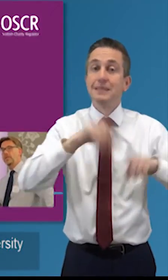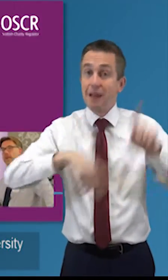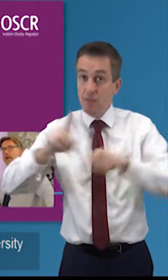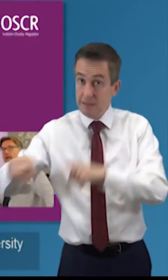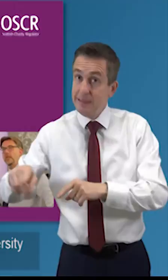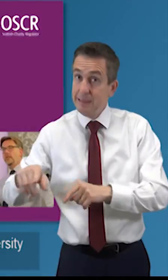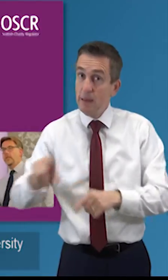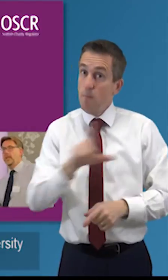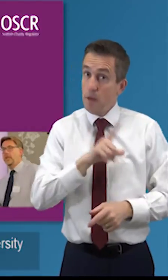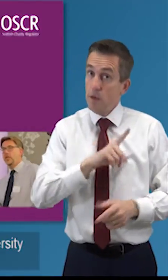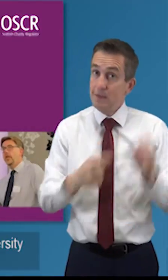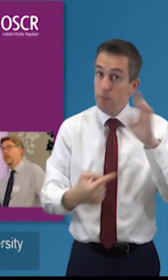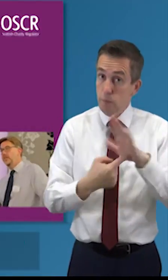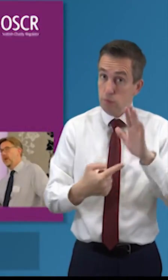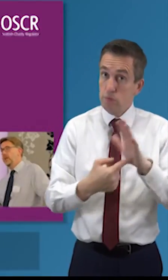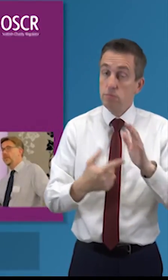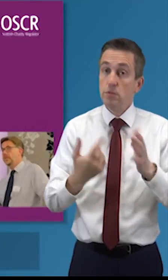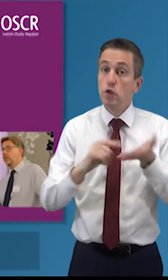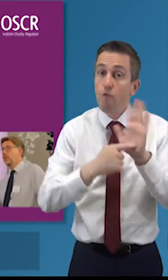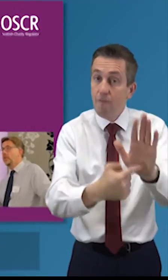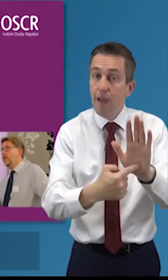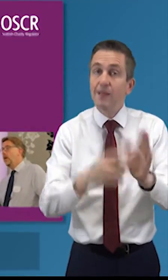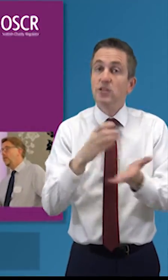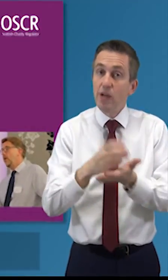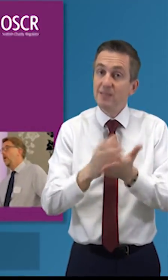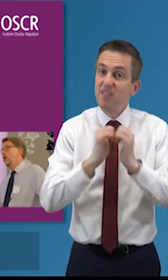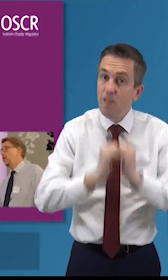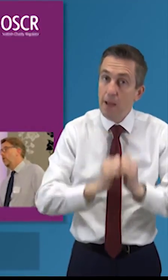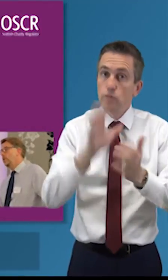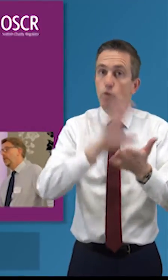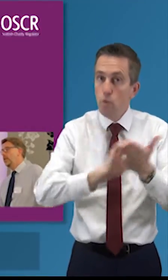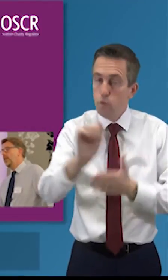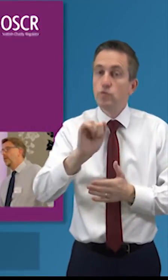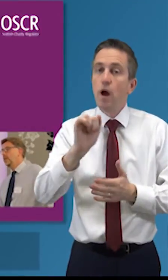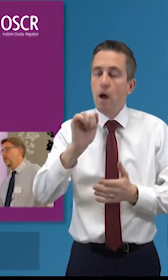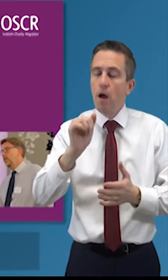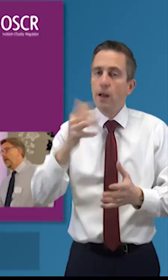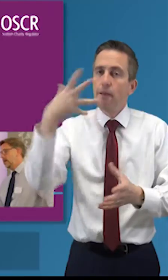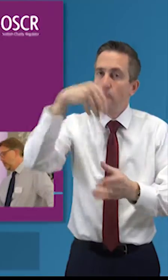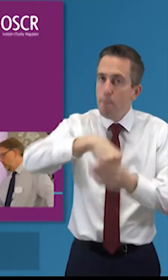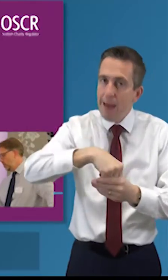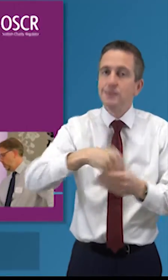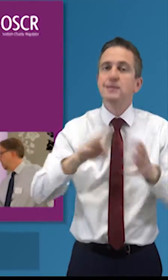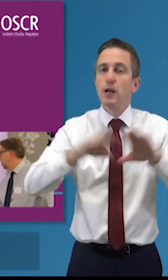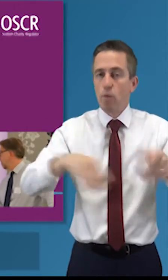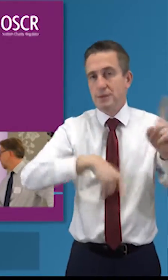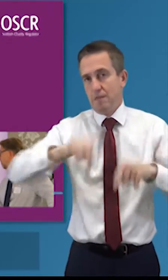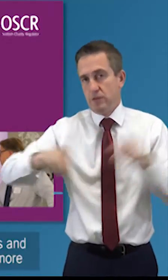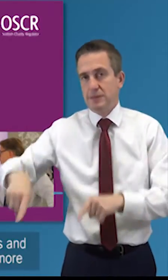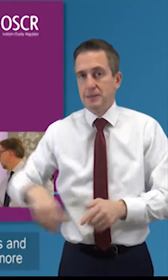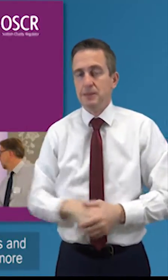charity's uh reputation its values and its culture and how far equality and diversity are reflected in those